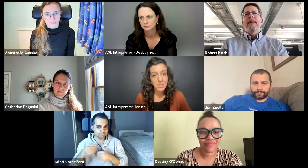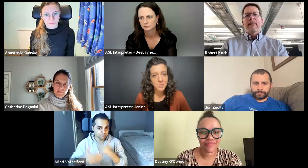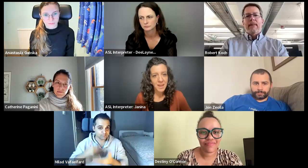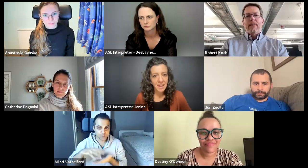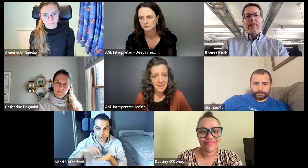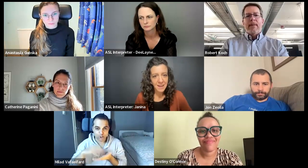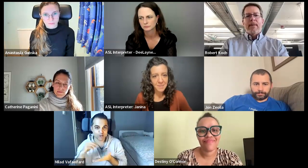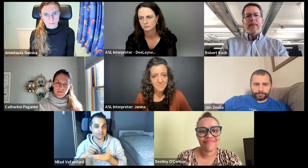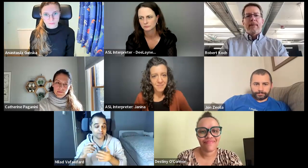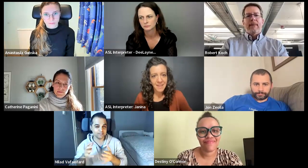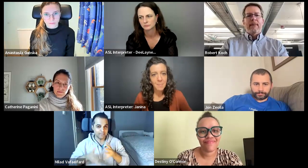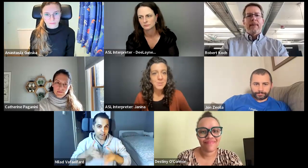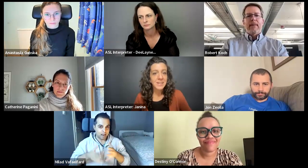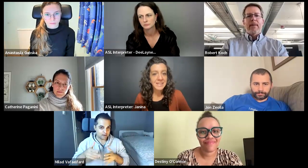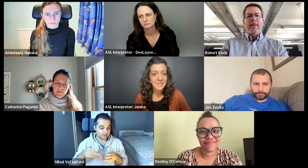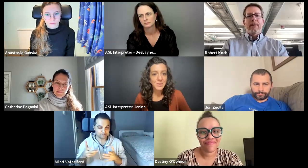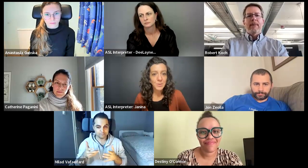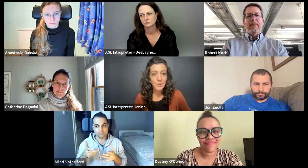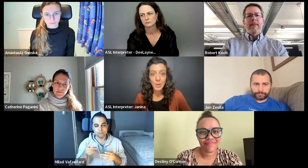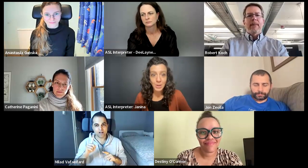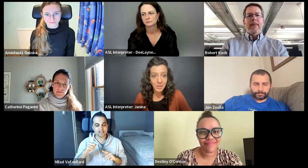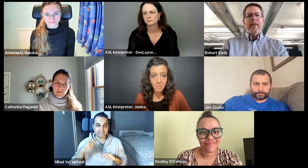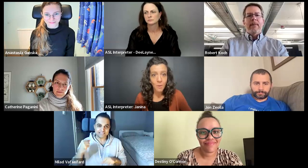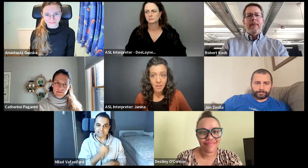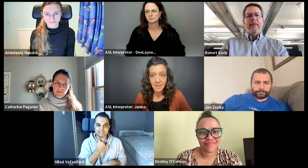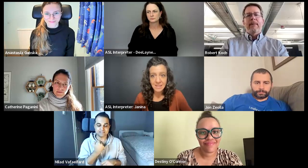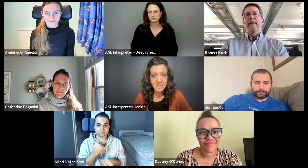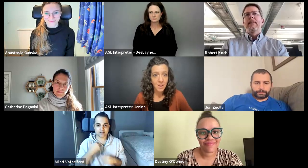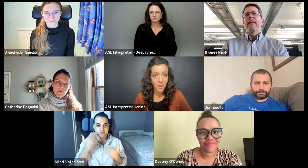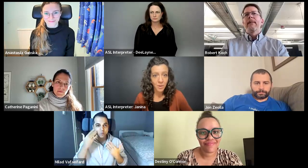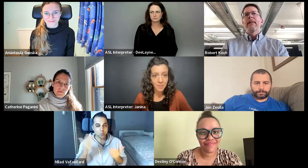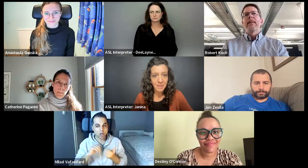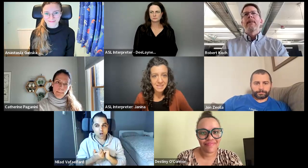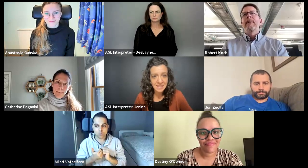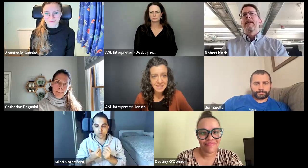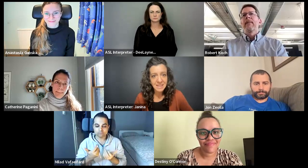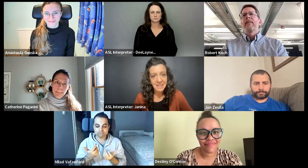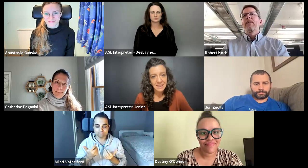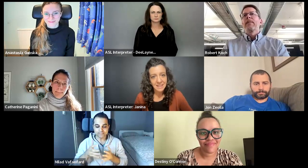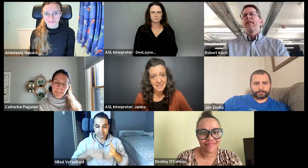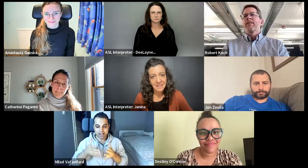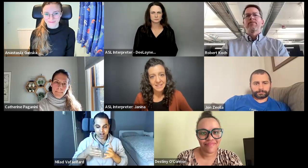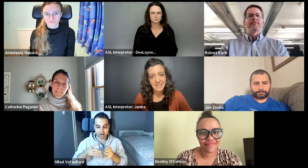I wish we had, um, opportunities to learn more like this on an ongoing basis.